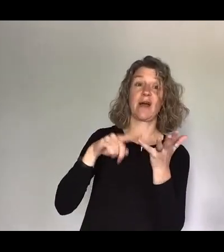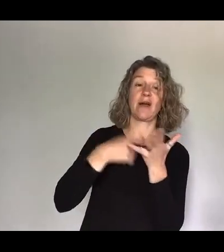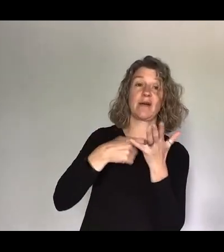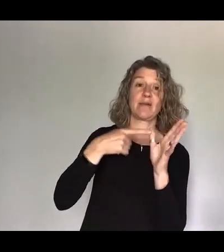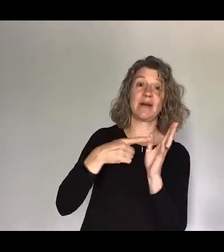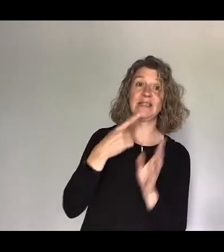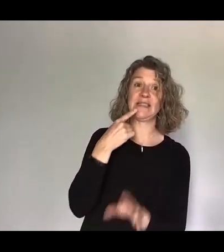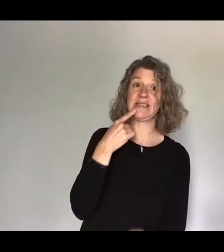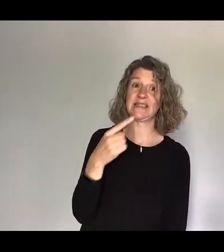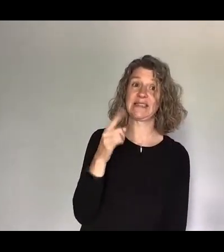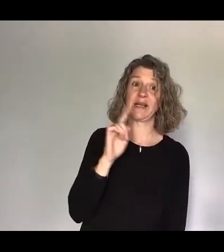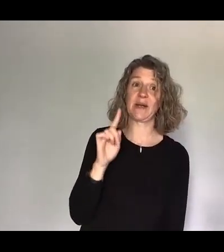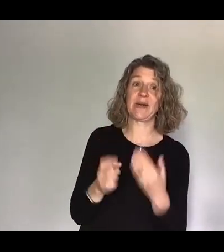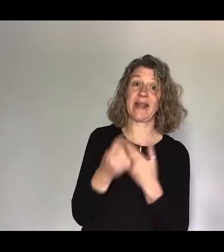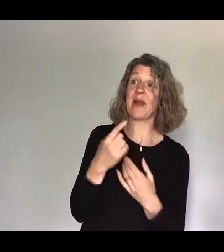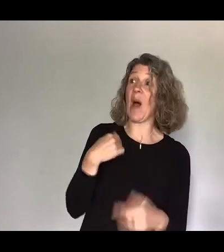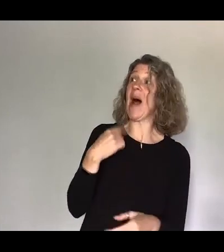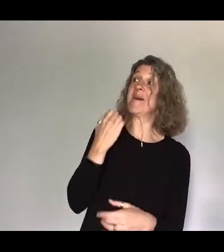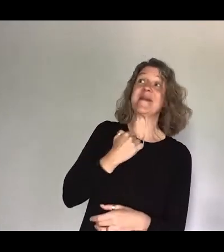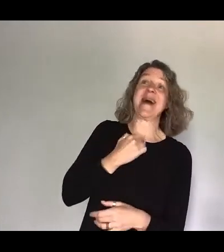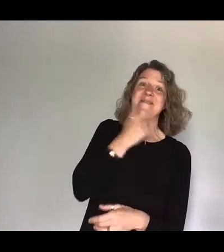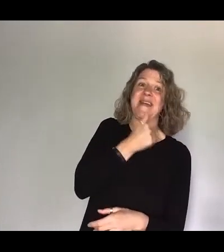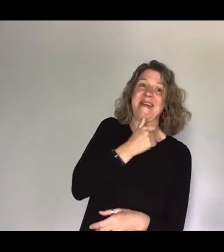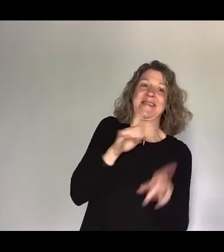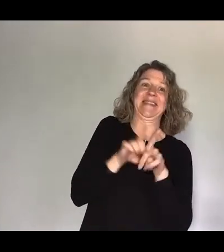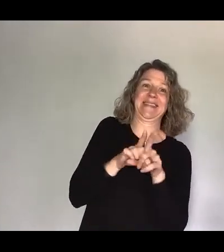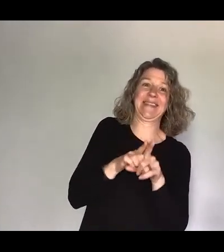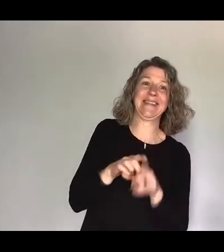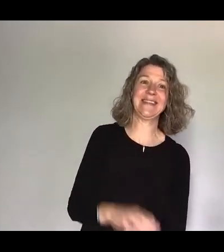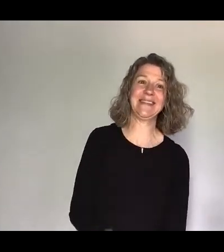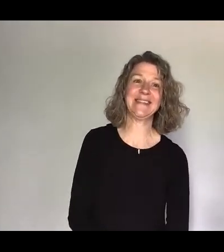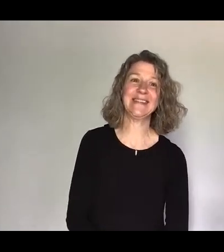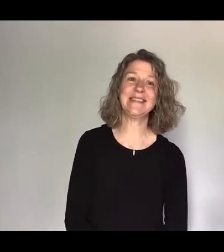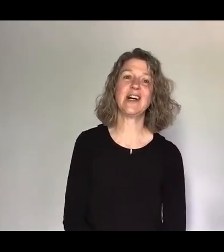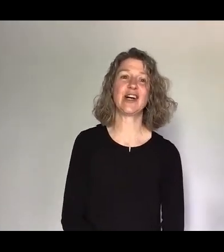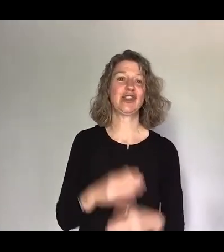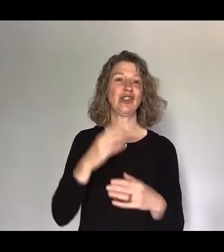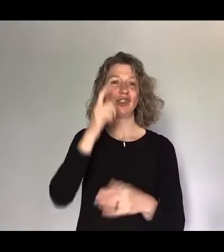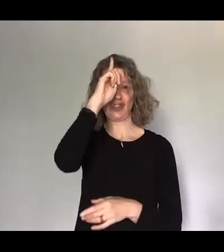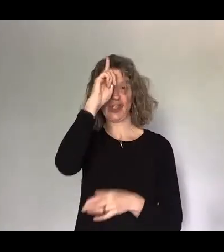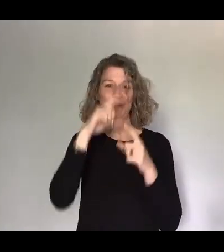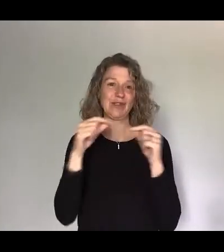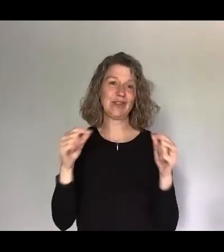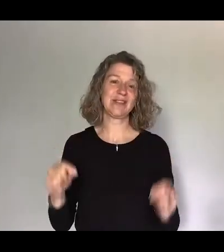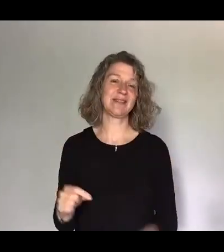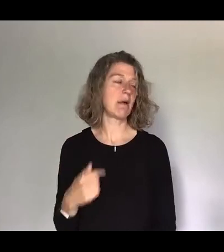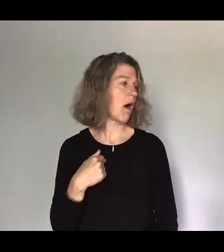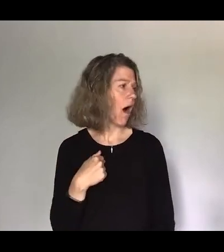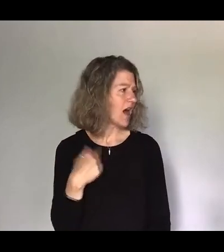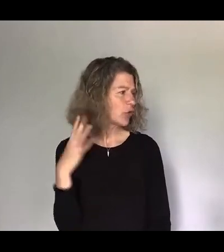what's going on. And that's his favourite too. And he's been waiting... He told us that earlier. The German sausage. I can't remember what it was actually called. I that van. Oh,